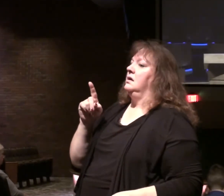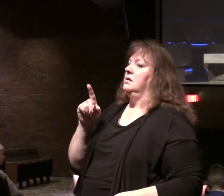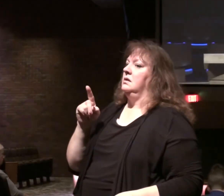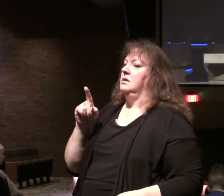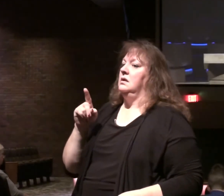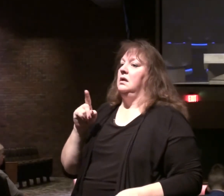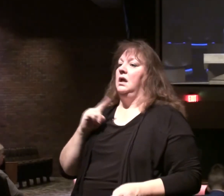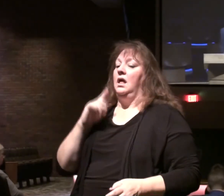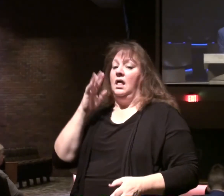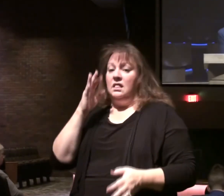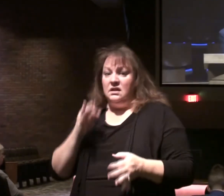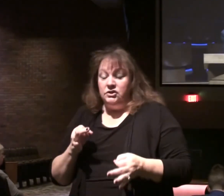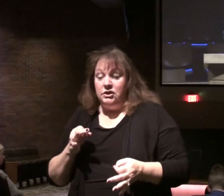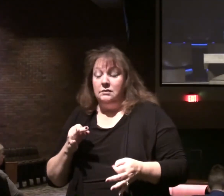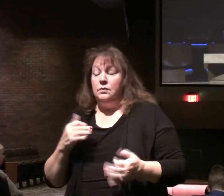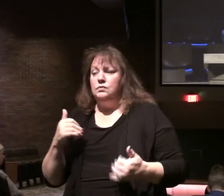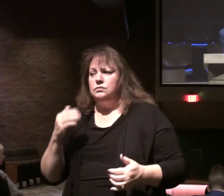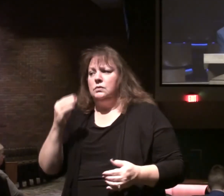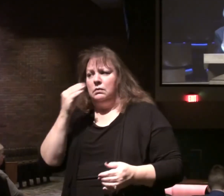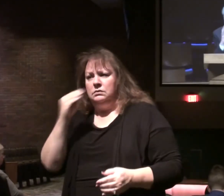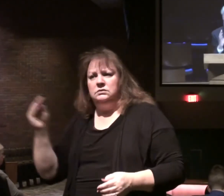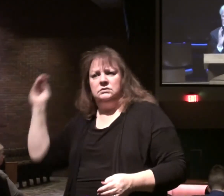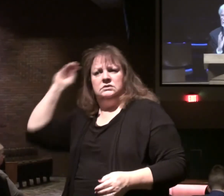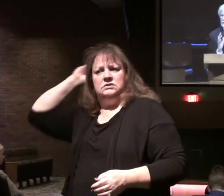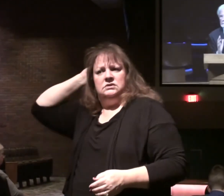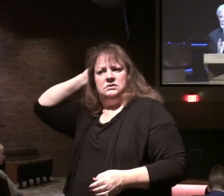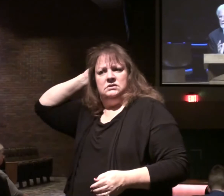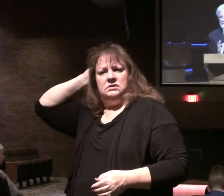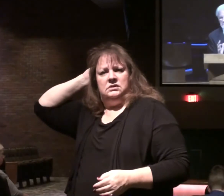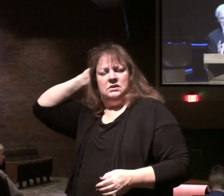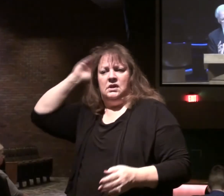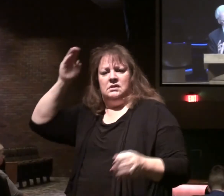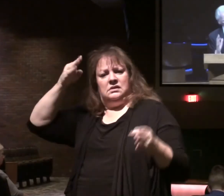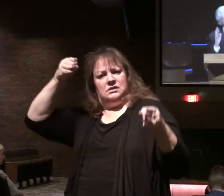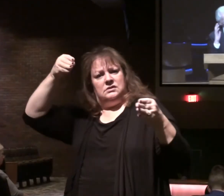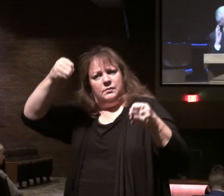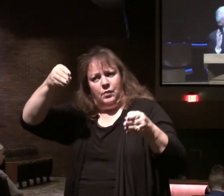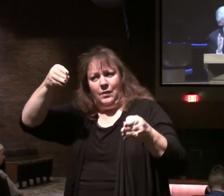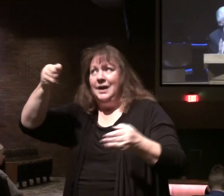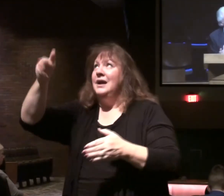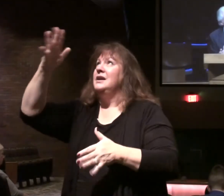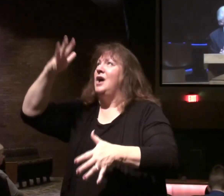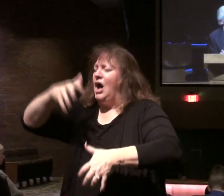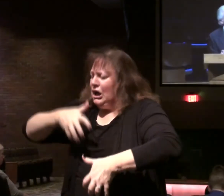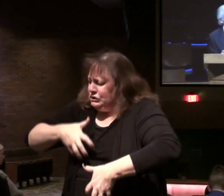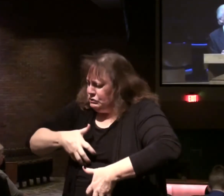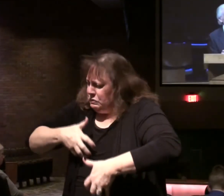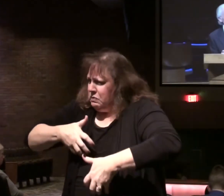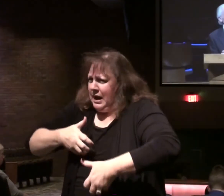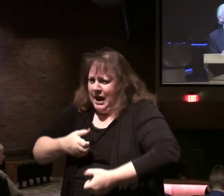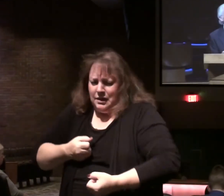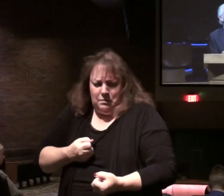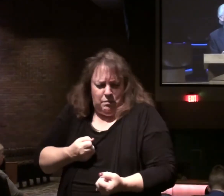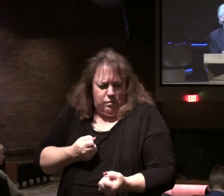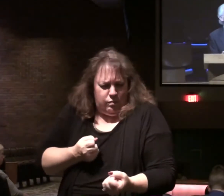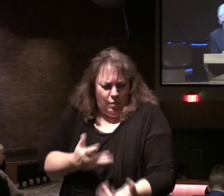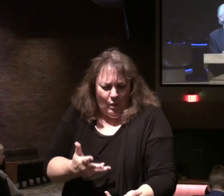what these judgments will bring Israel. So keep in mind, that's the focal point. God pouring out His wrath on an unbelieving